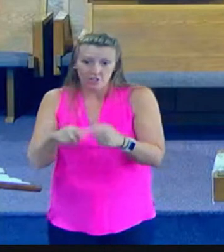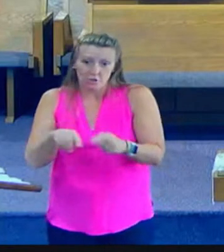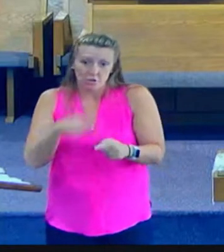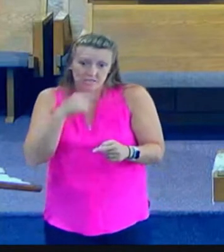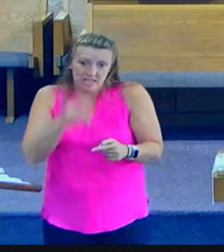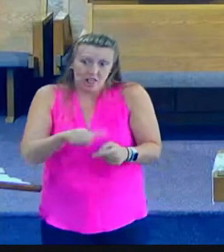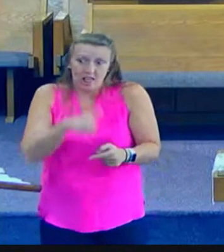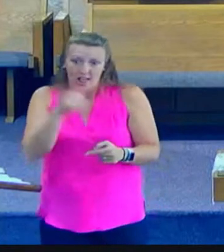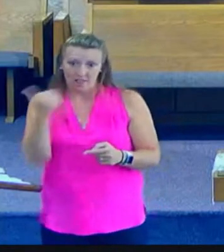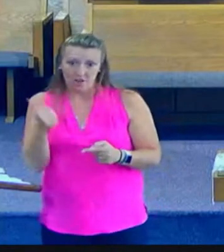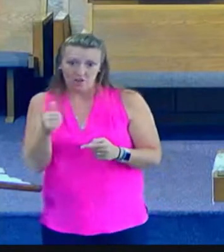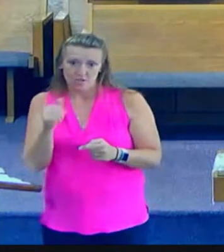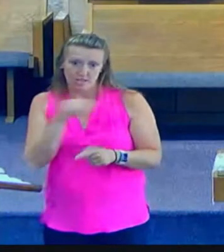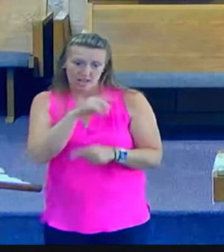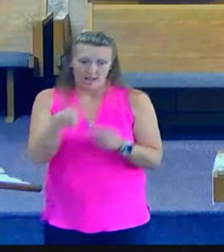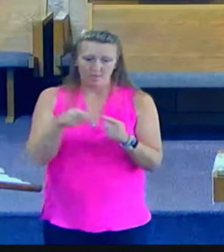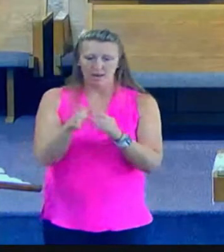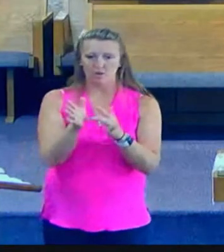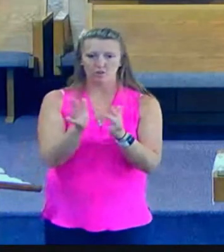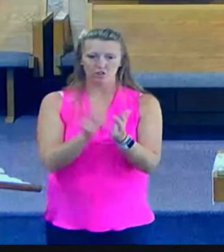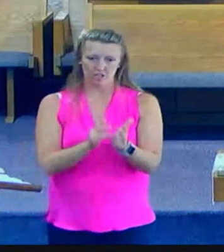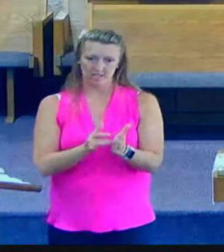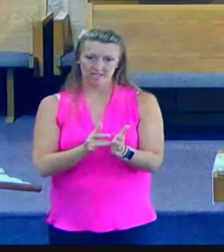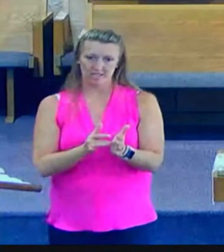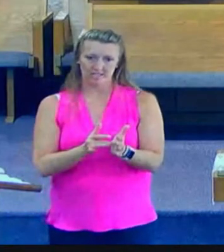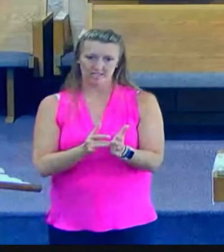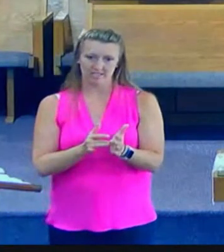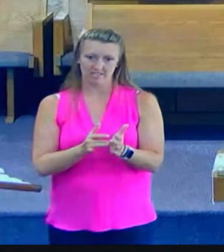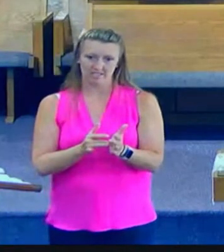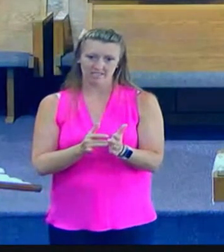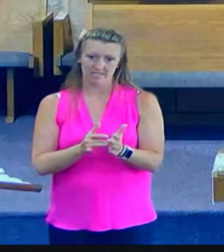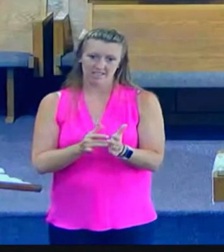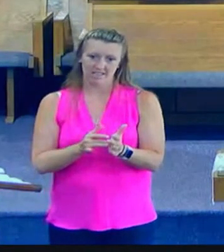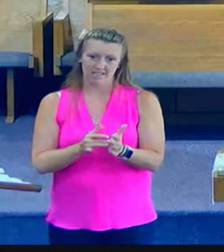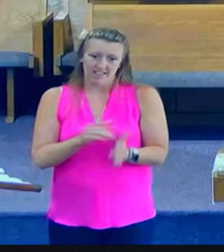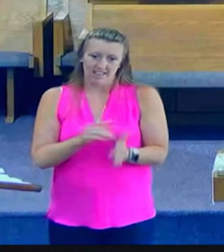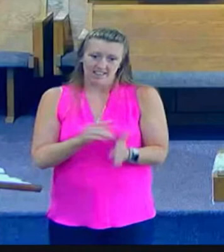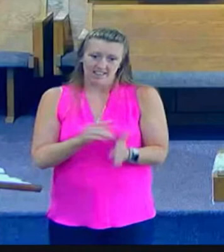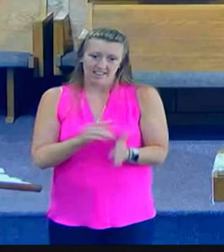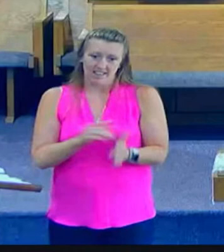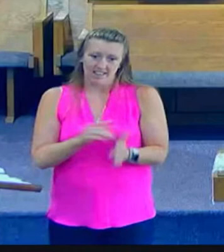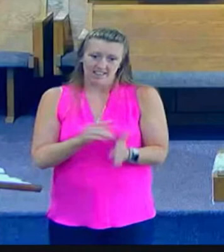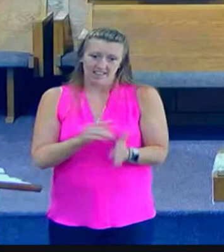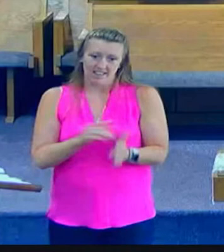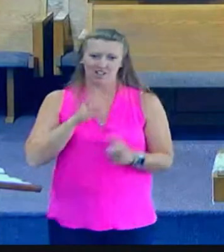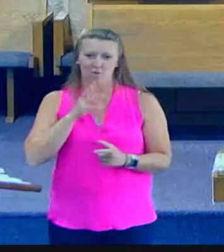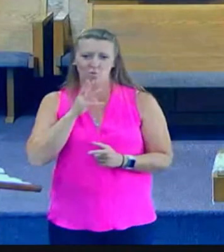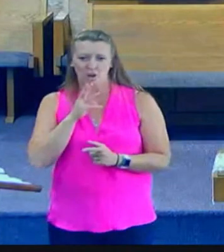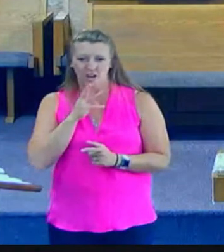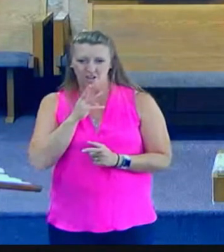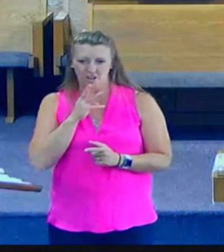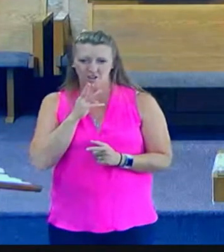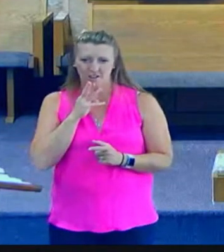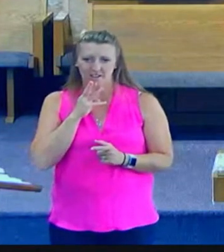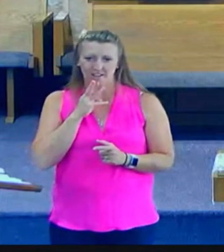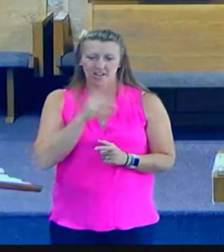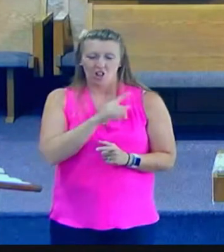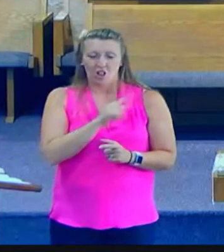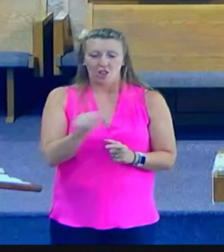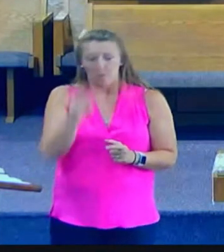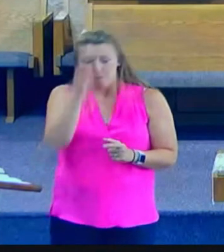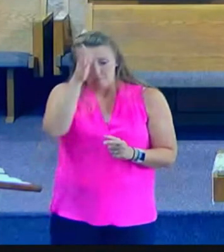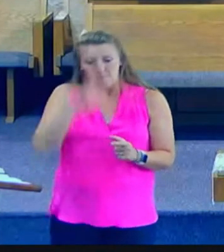this woman who had been cast aside by society gossiped about sneered at avoided